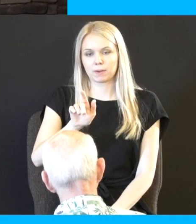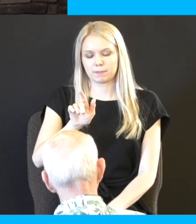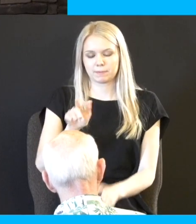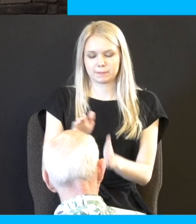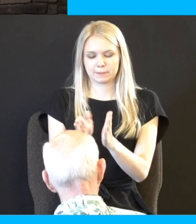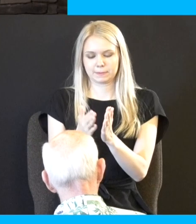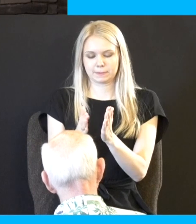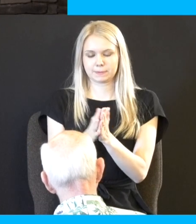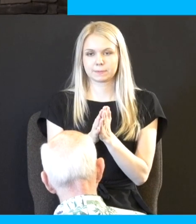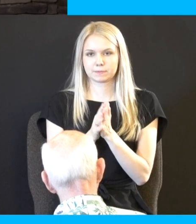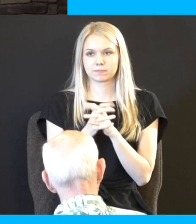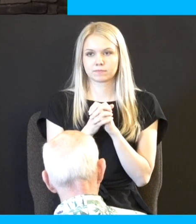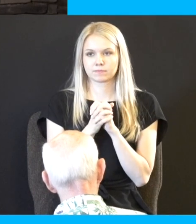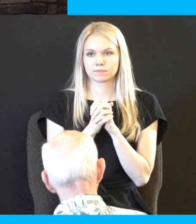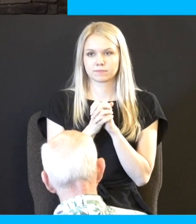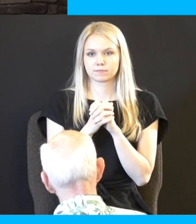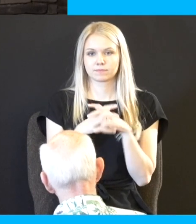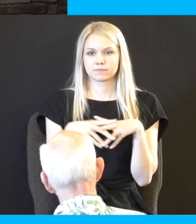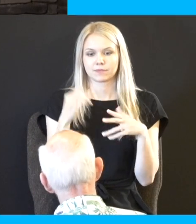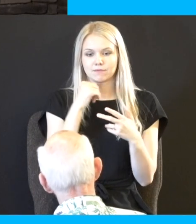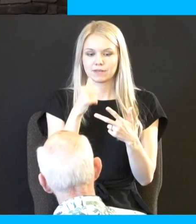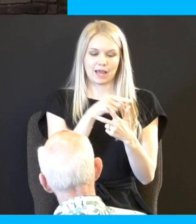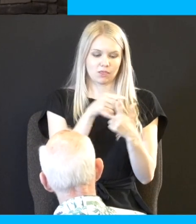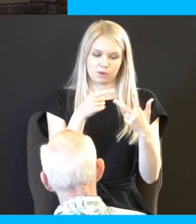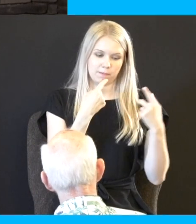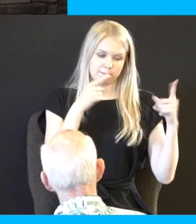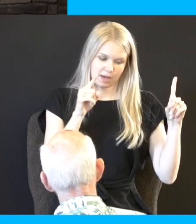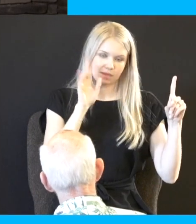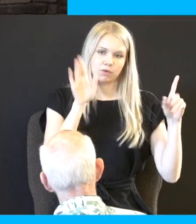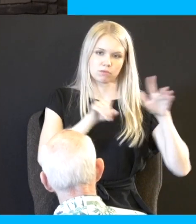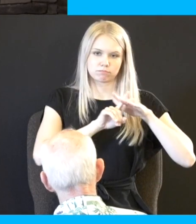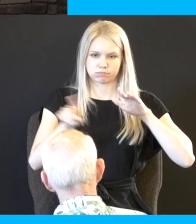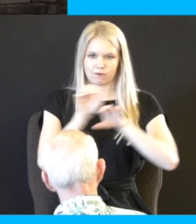If they do not these three then they shall go out free. Now there's some more about this but we've got to keep plugging our way through.